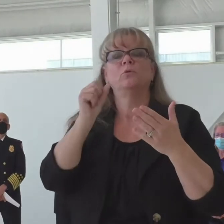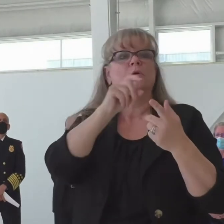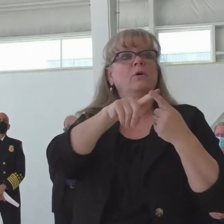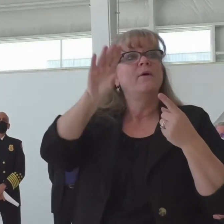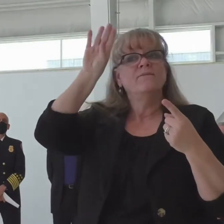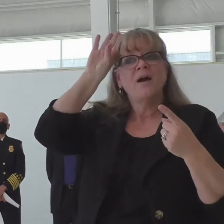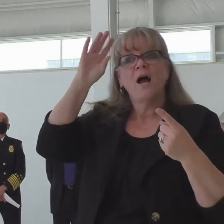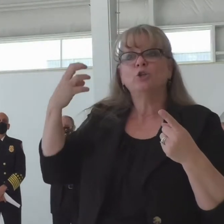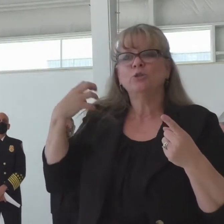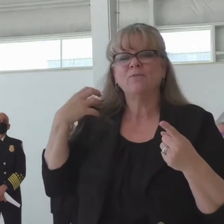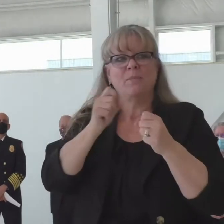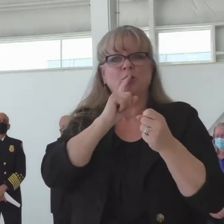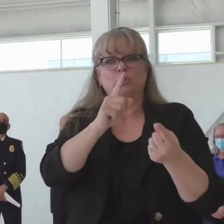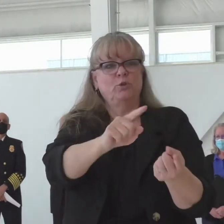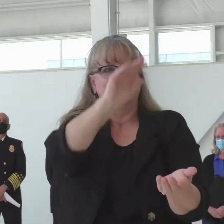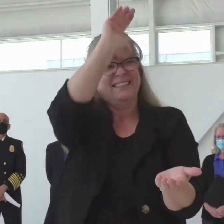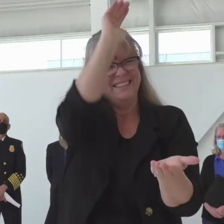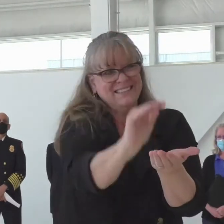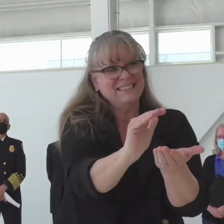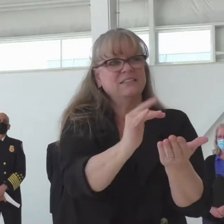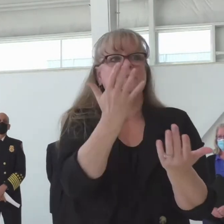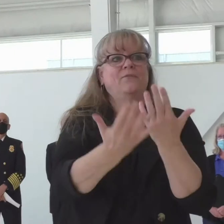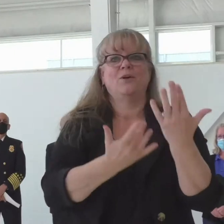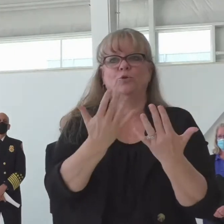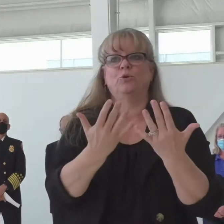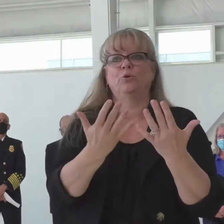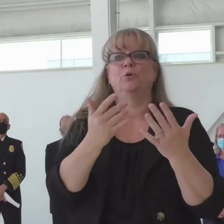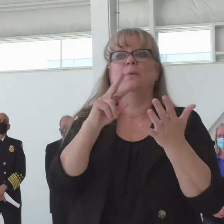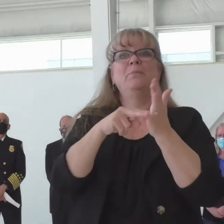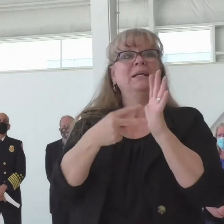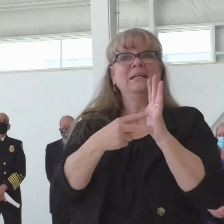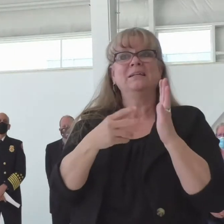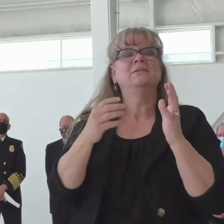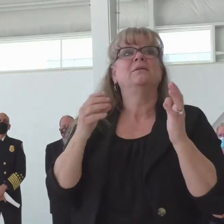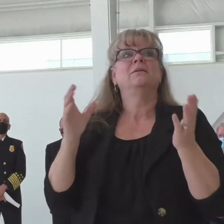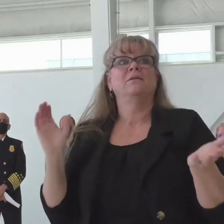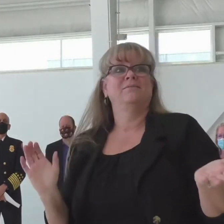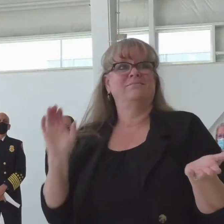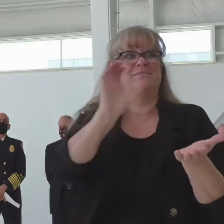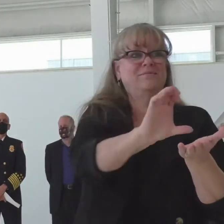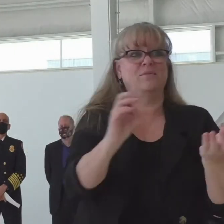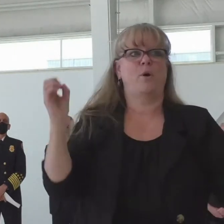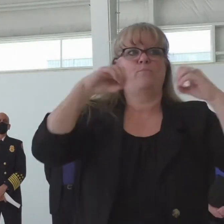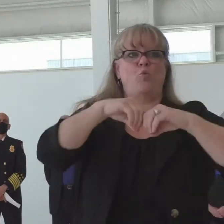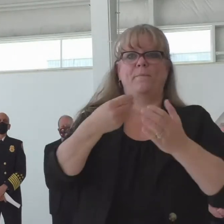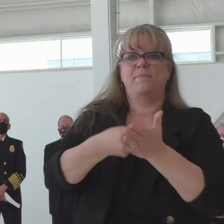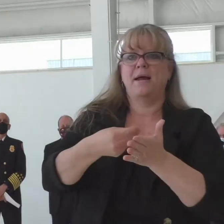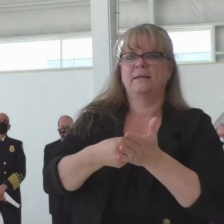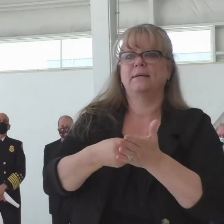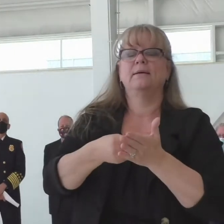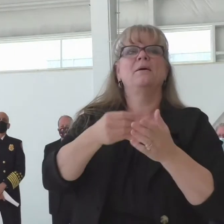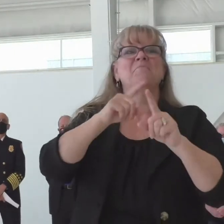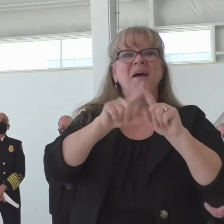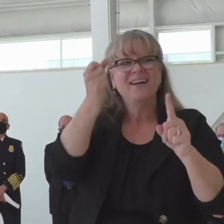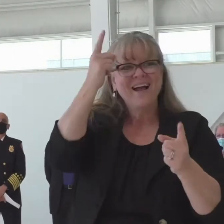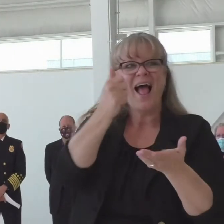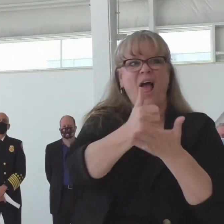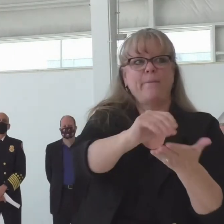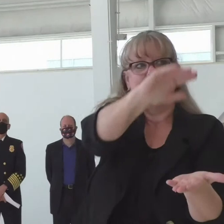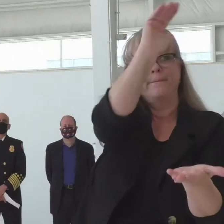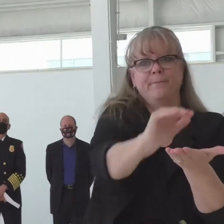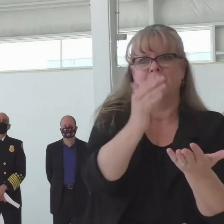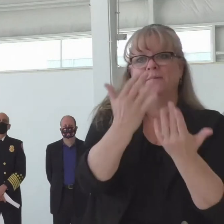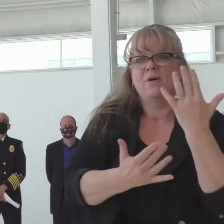We spend a little bit more money today, but we don't have as many long-duration events as a result of that. 2020 was a horrible fire